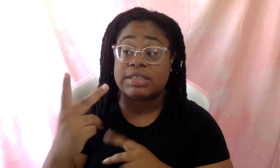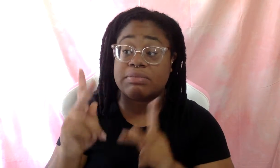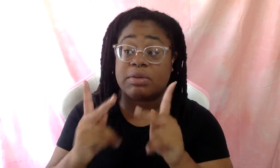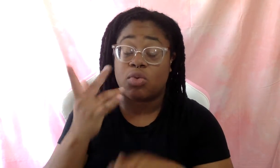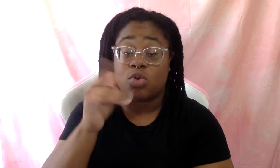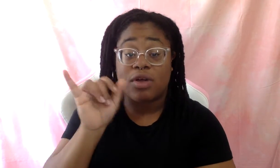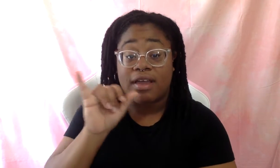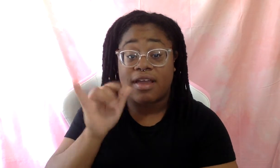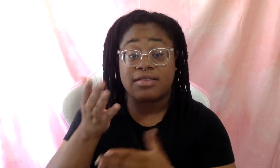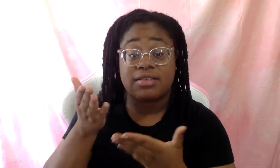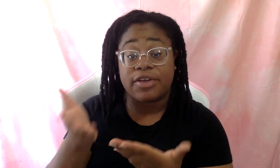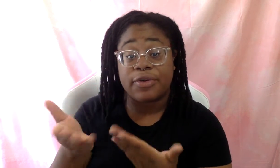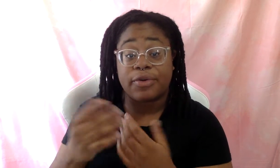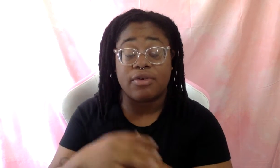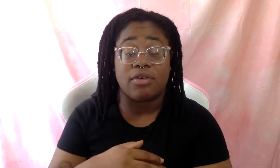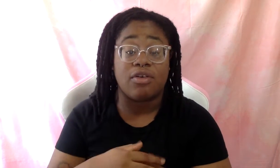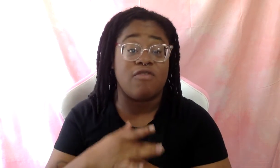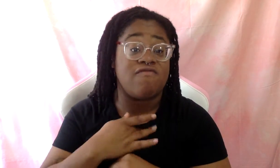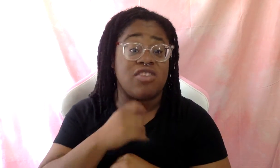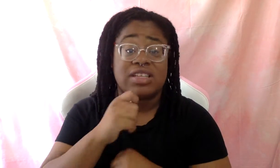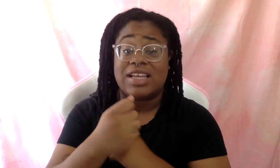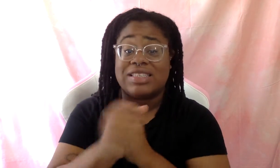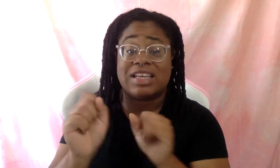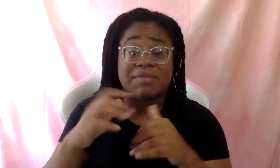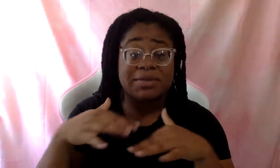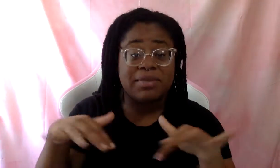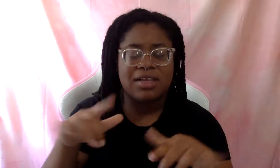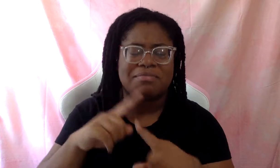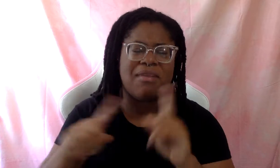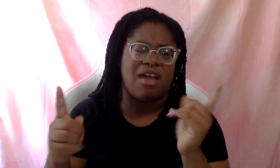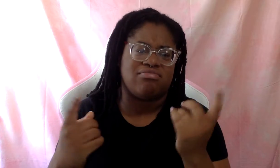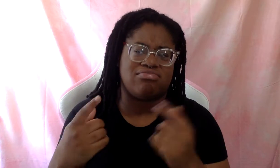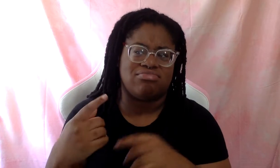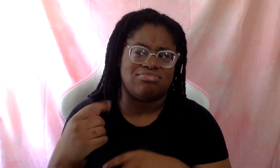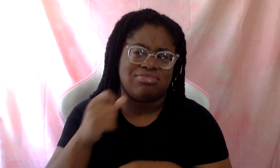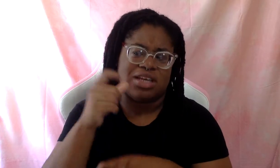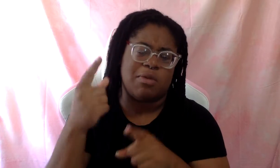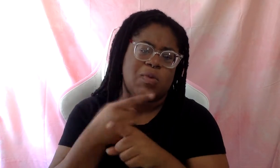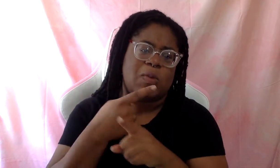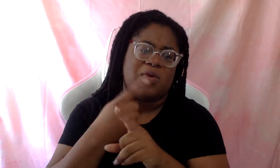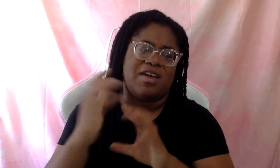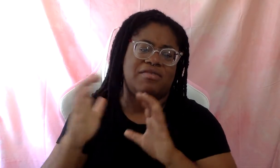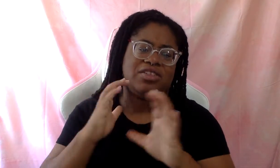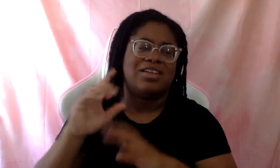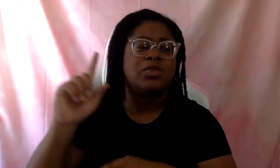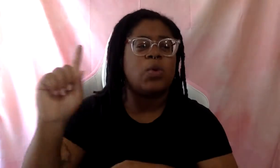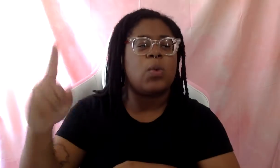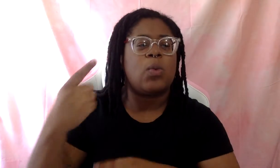Um, there's a lot of different reasons, but inappropriate conversations are the only way that change happens.